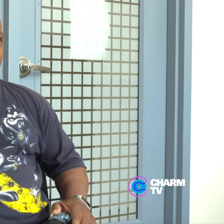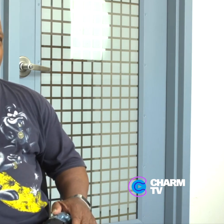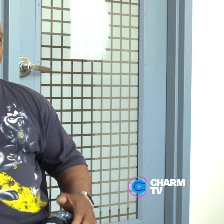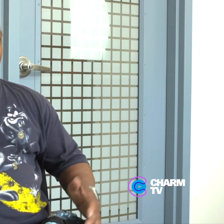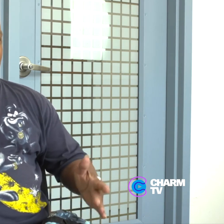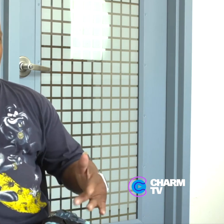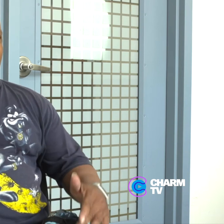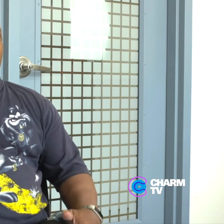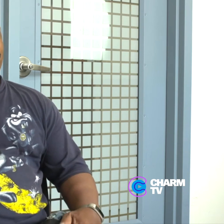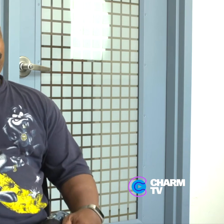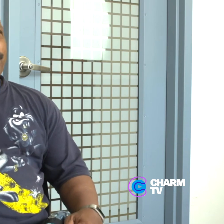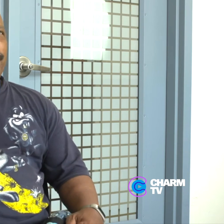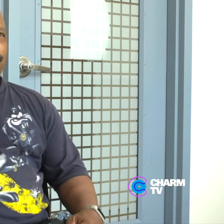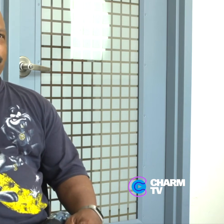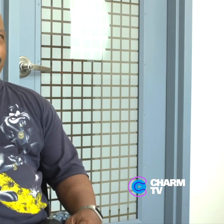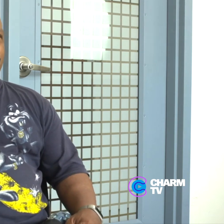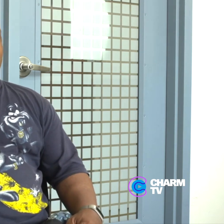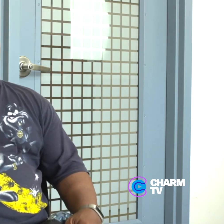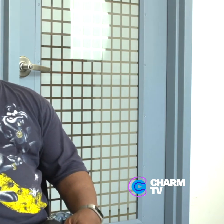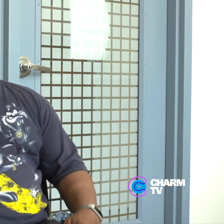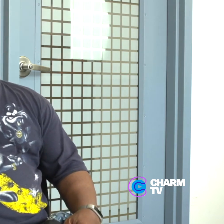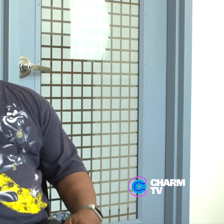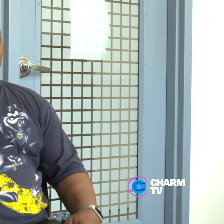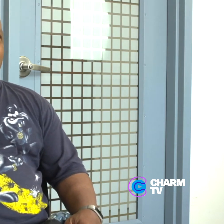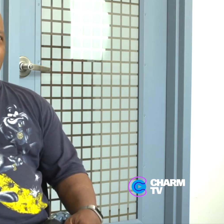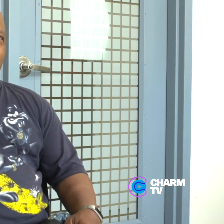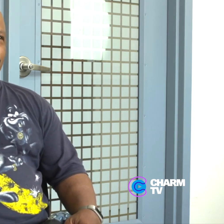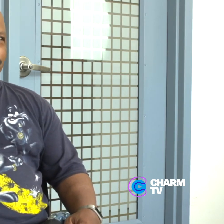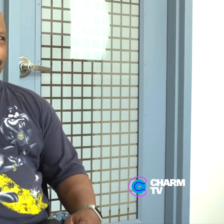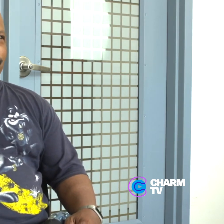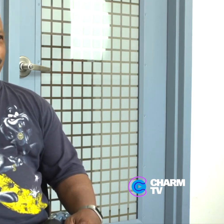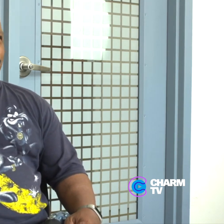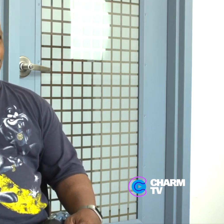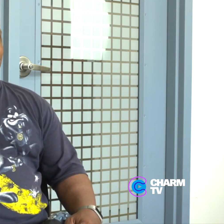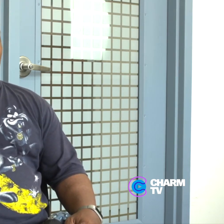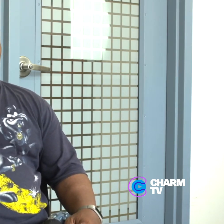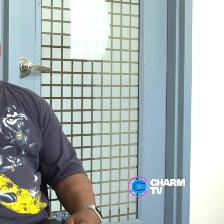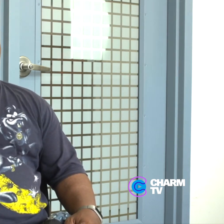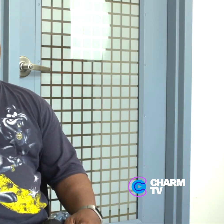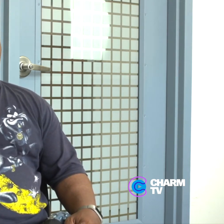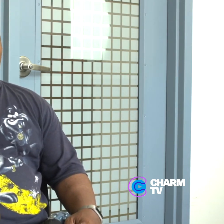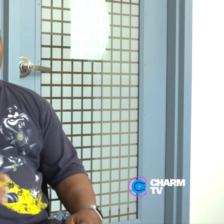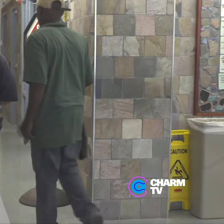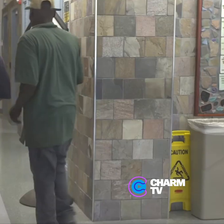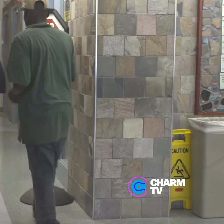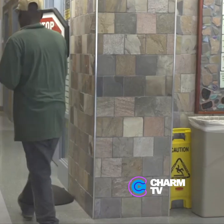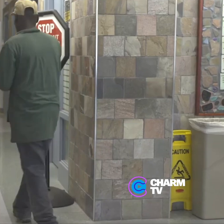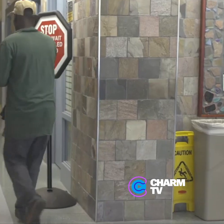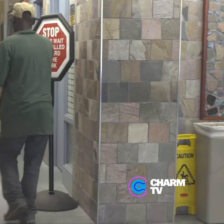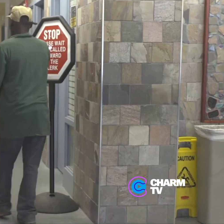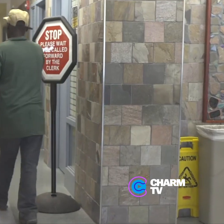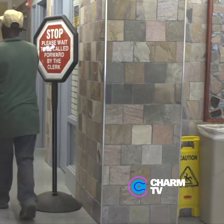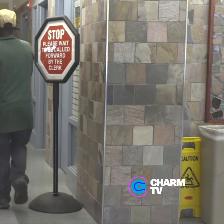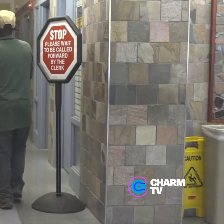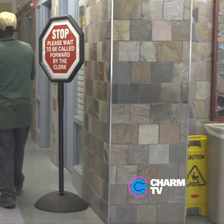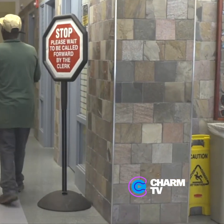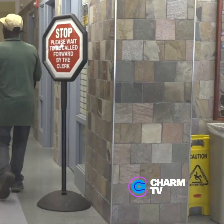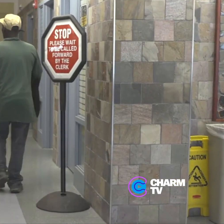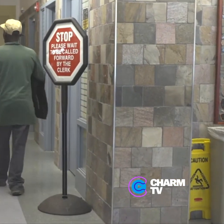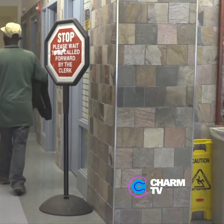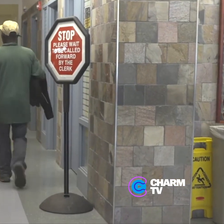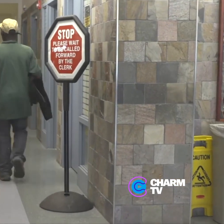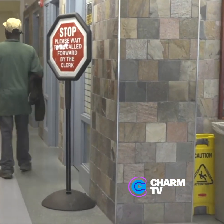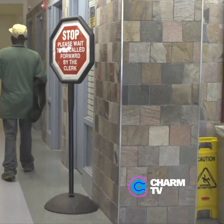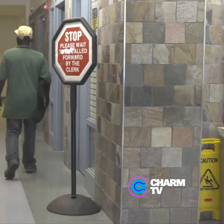at. He was in a point like, yeah, Mr. Reed, I've been trying to do this for a long time. You're trying to encourage him, look,